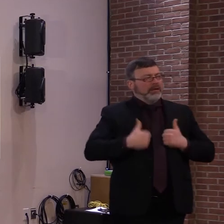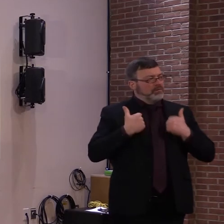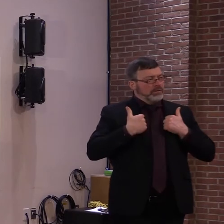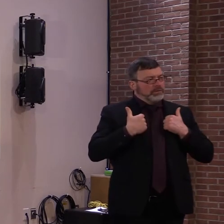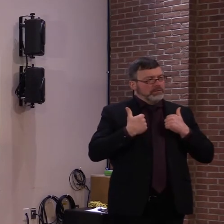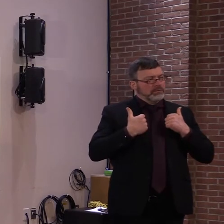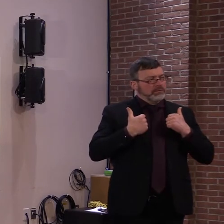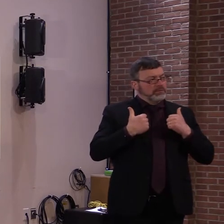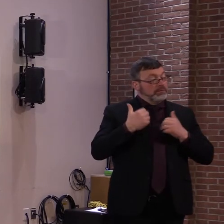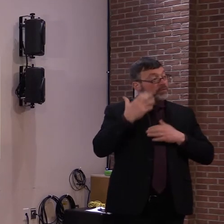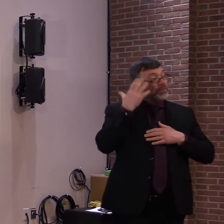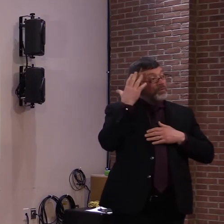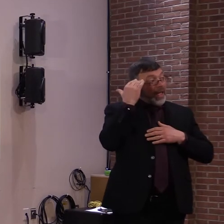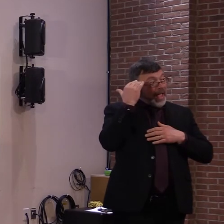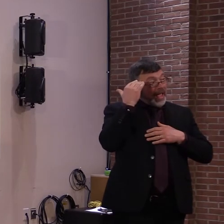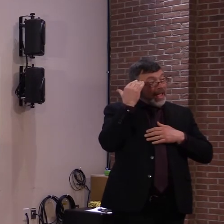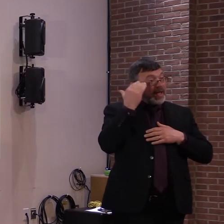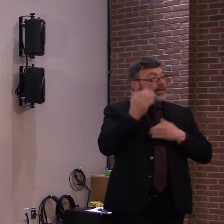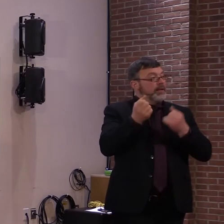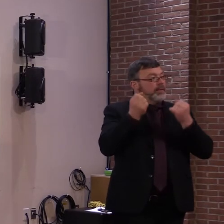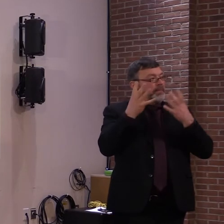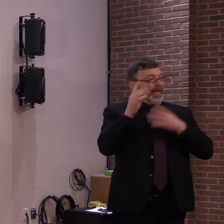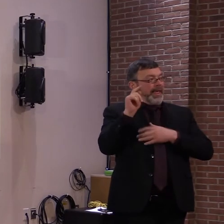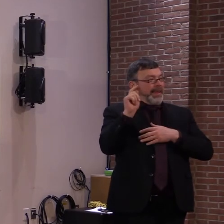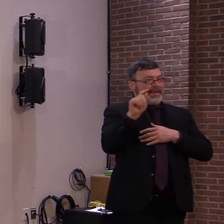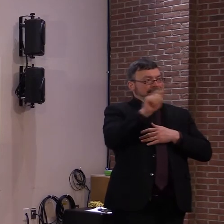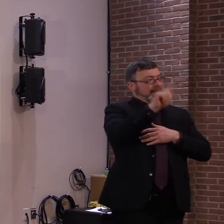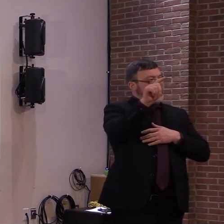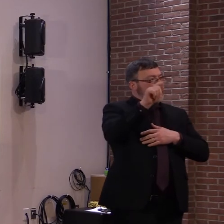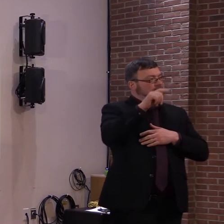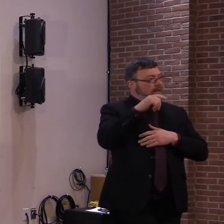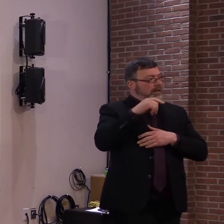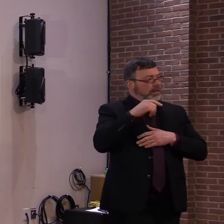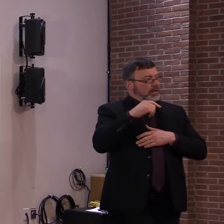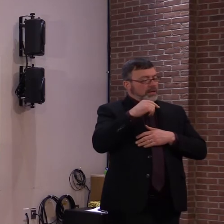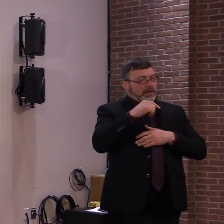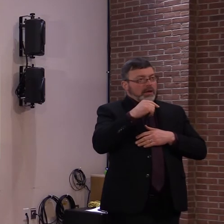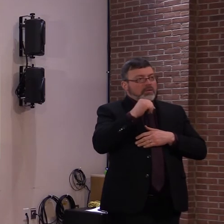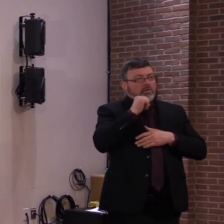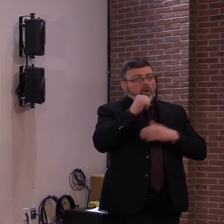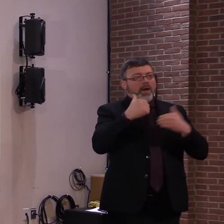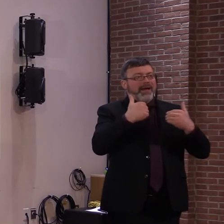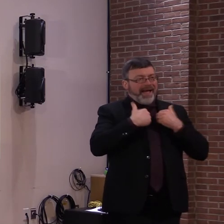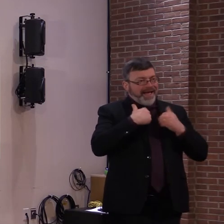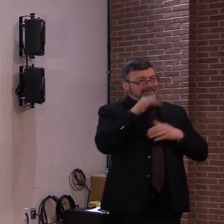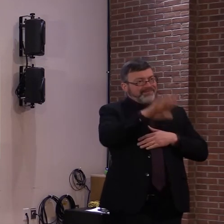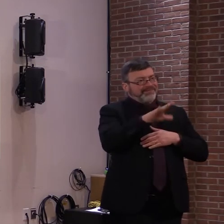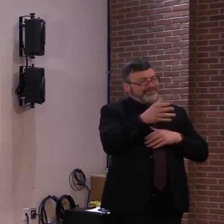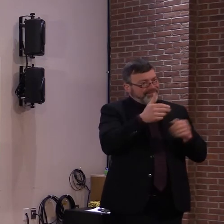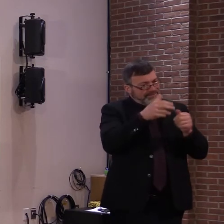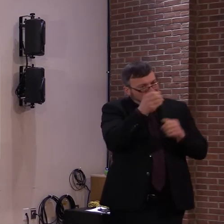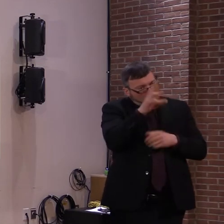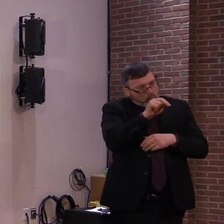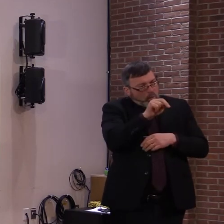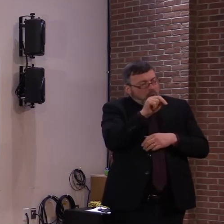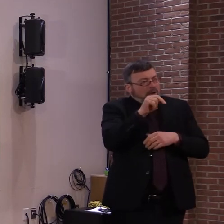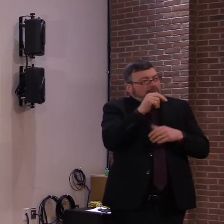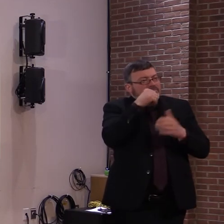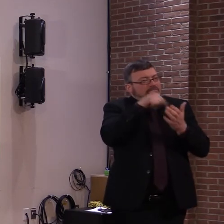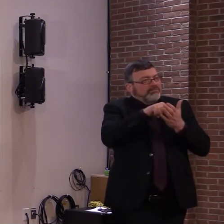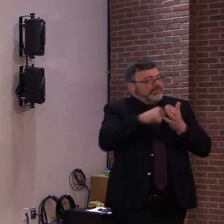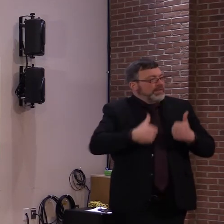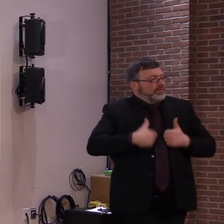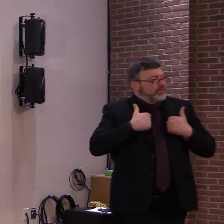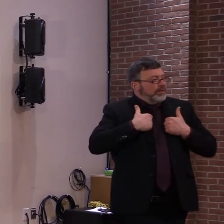don't have their own post offices or zip codes. And people who live in nearby communities aren't getting their cases